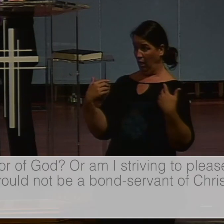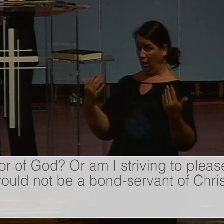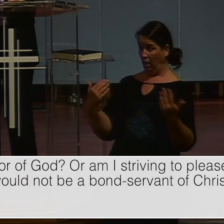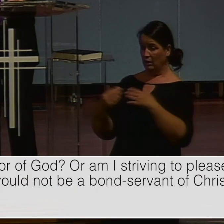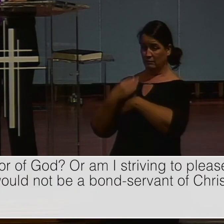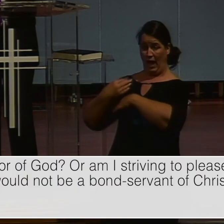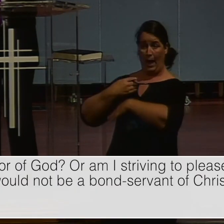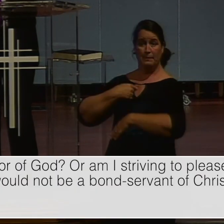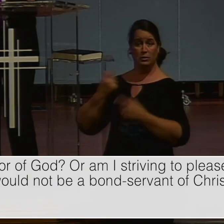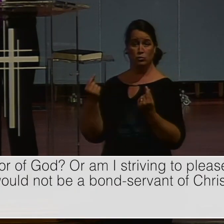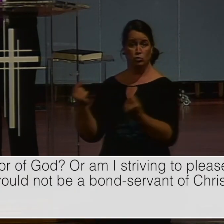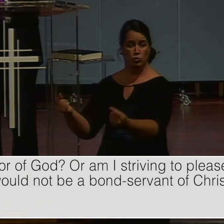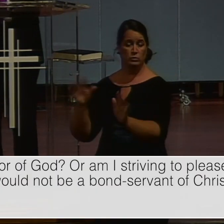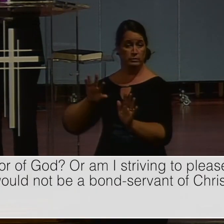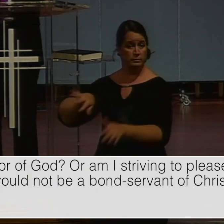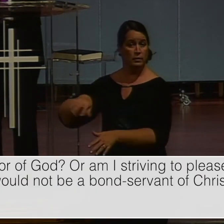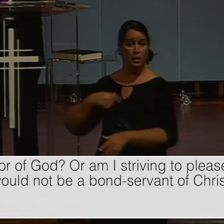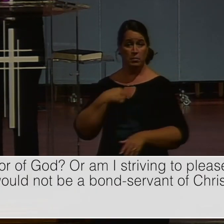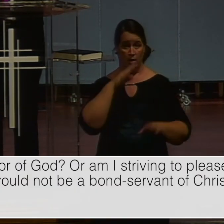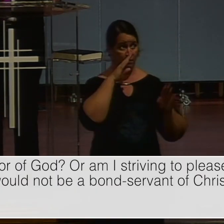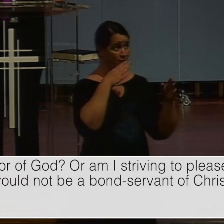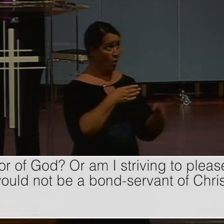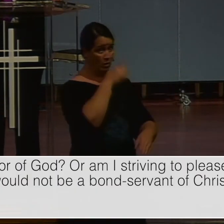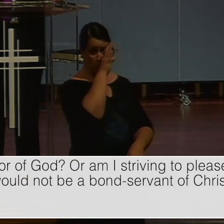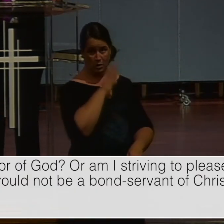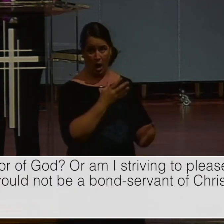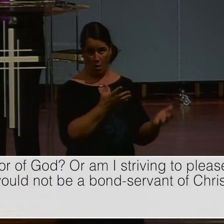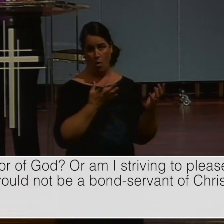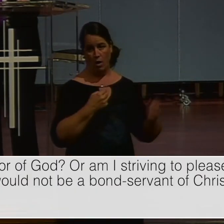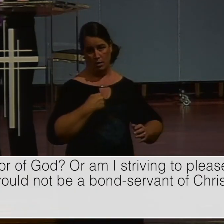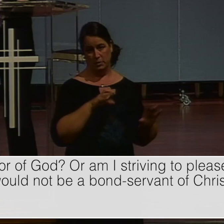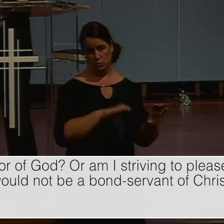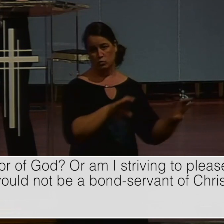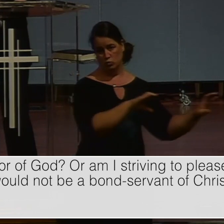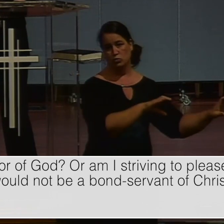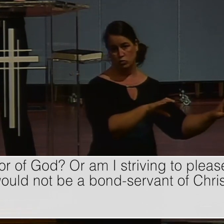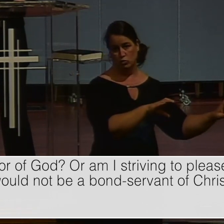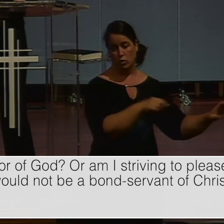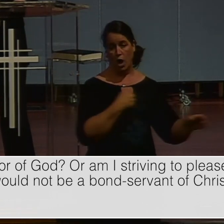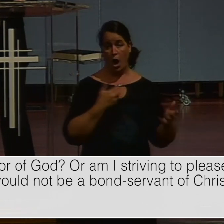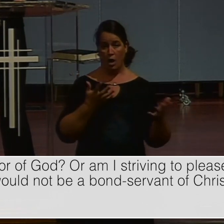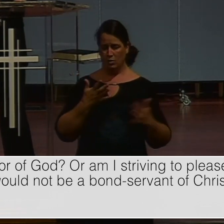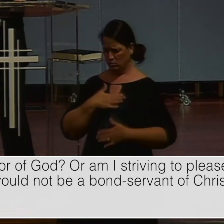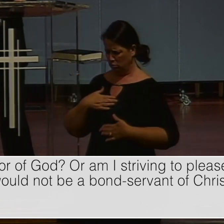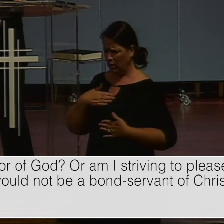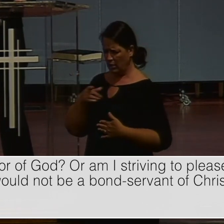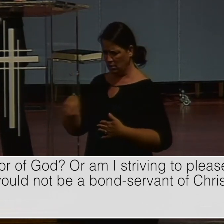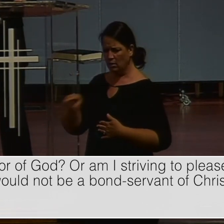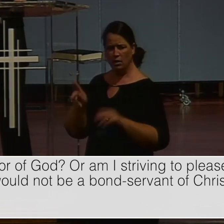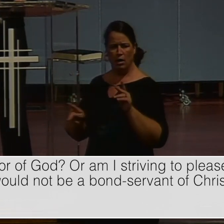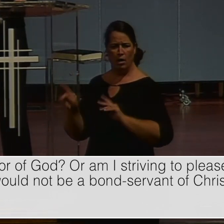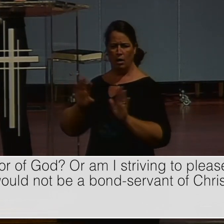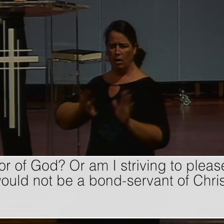now seeking to see am I now seeking the favor of man or of God? Am I or am I striving to please men? If I were still trying